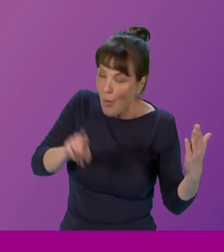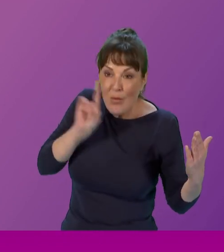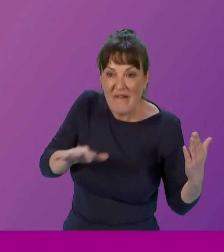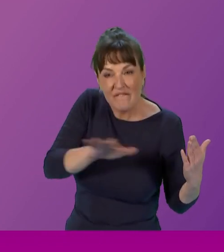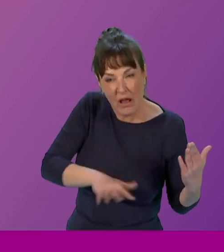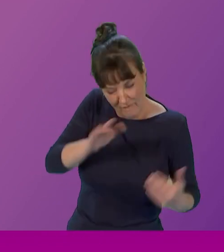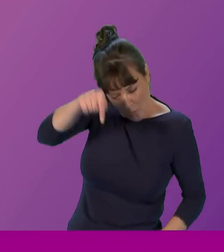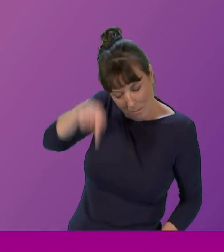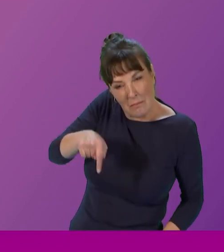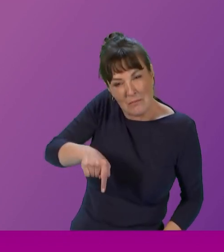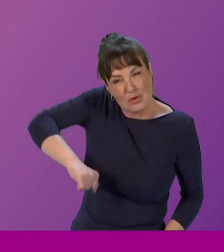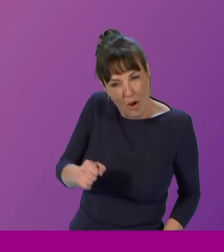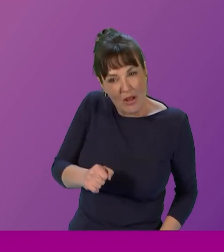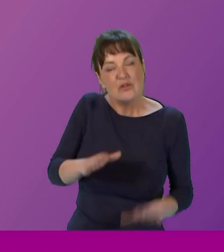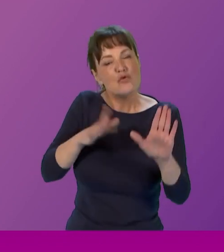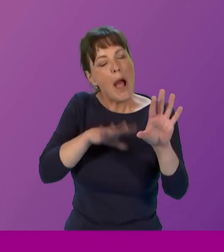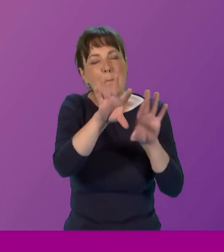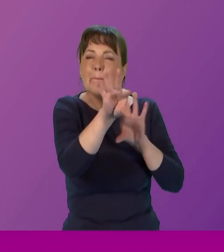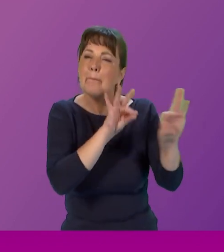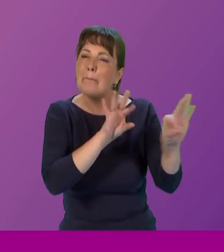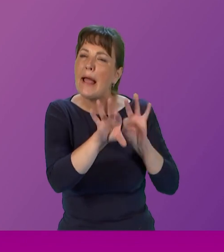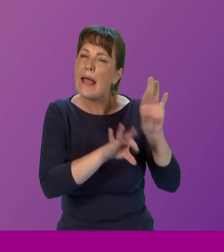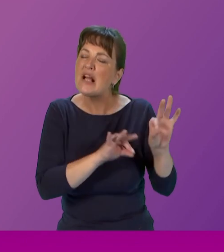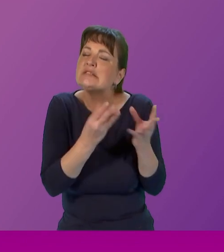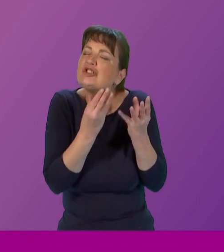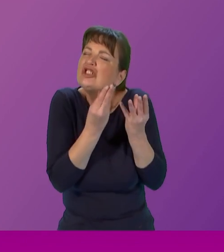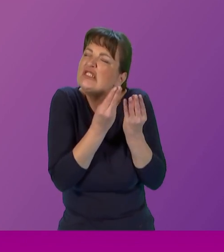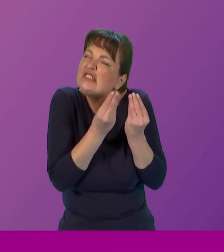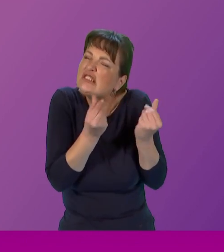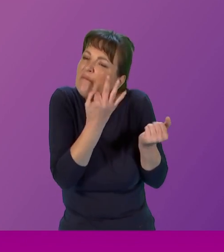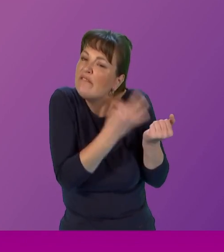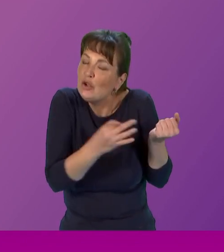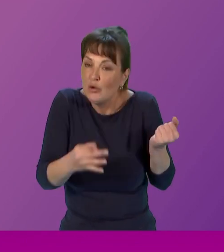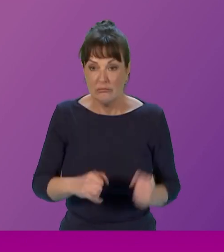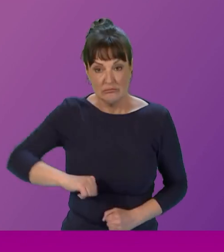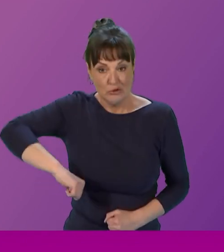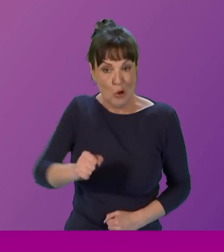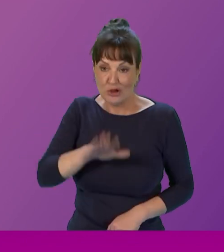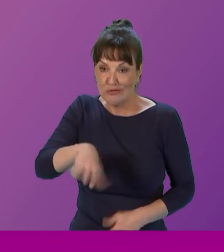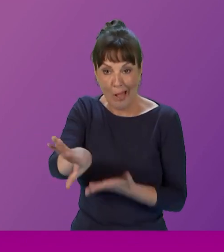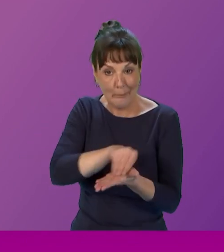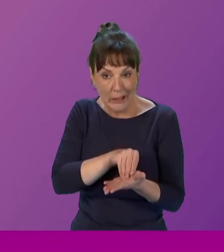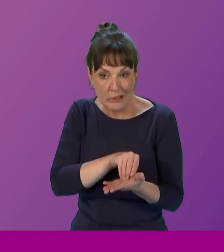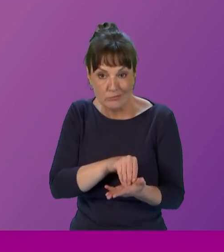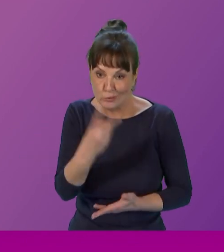families in Scotland. So, I picked out just a few of them. Scottish child payment, £20 a week.